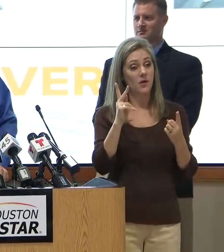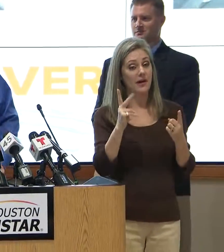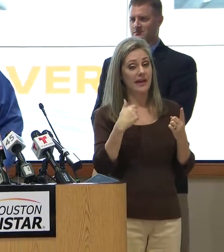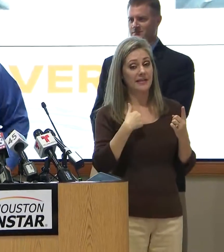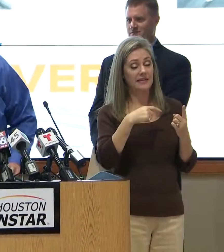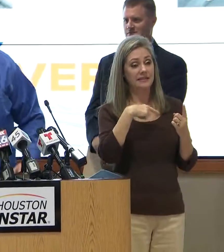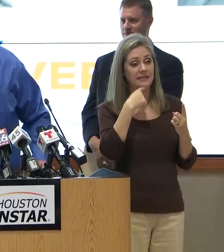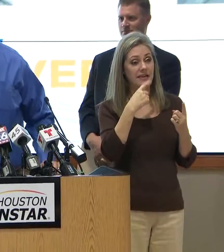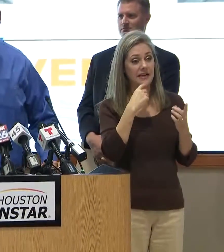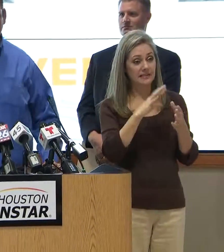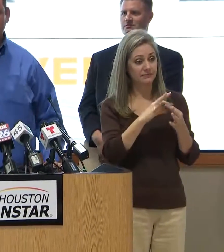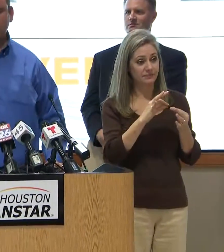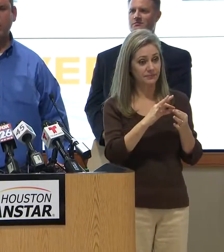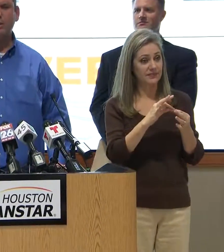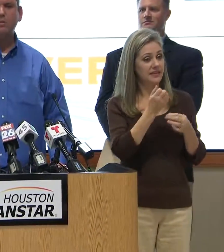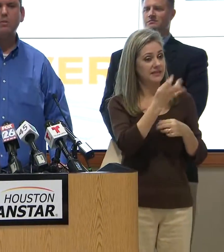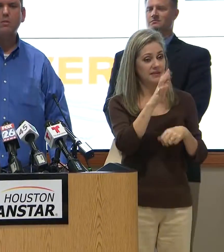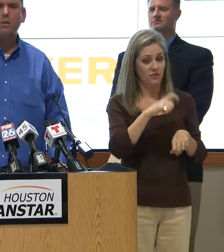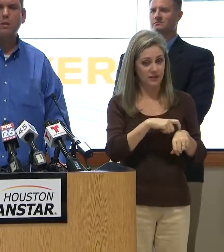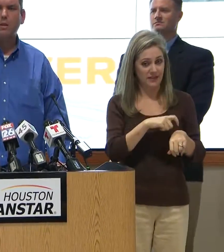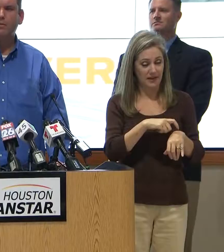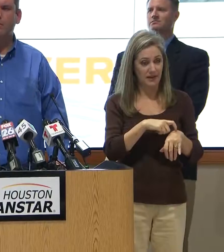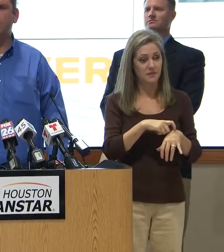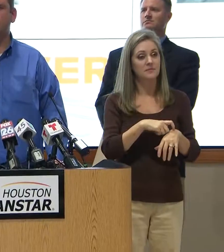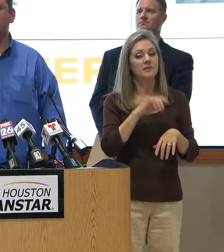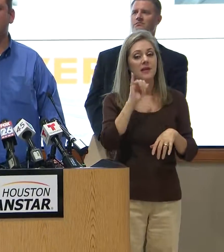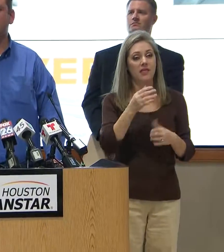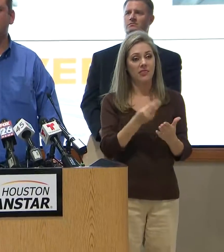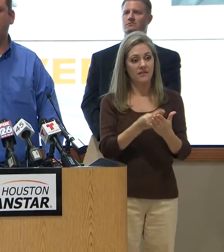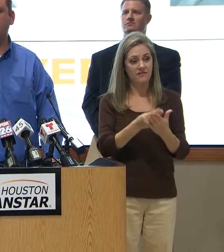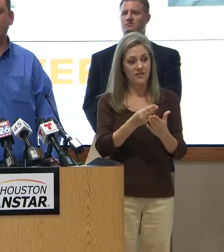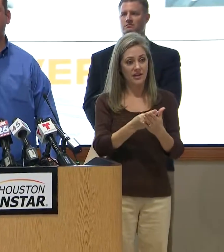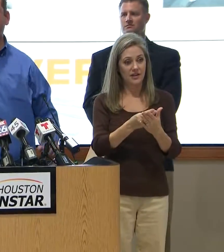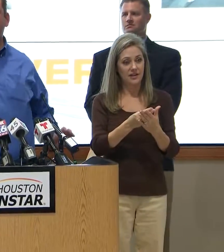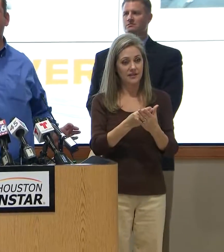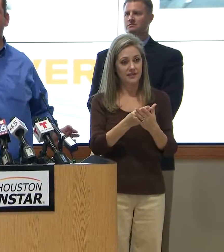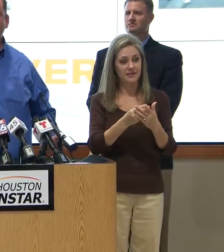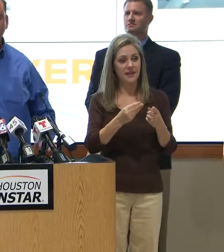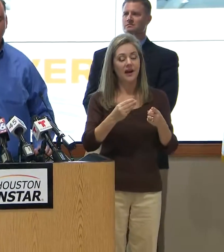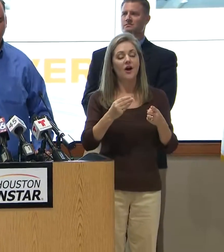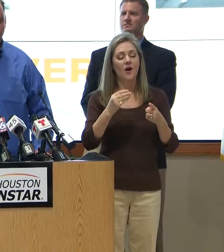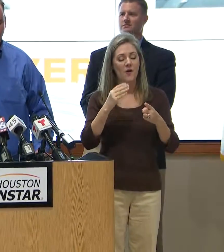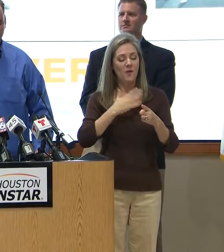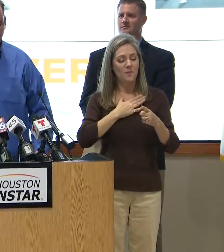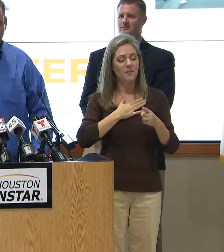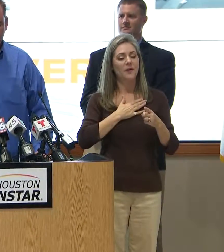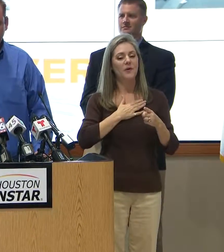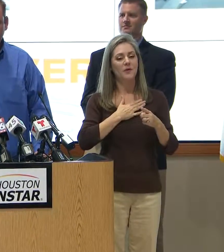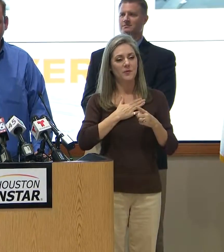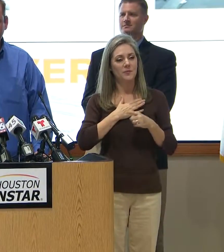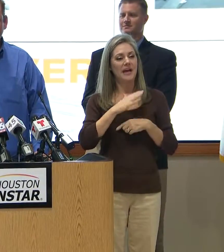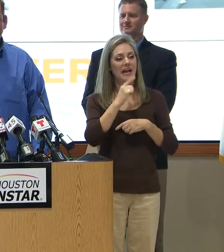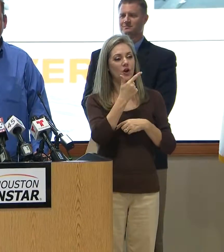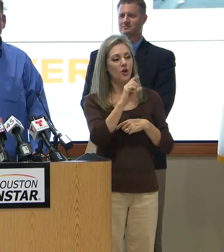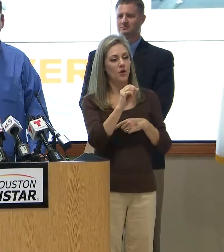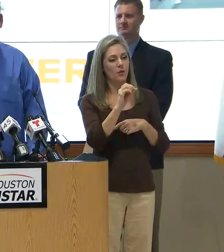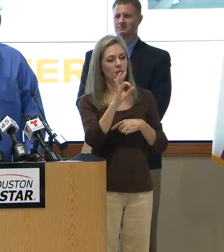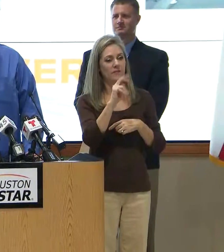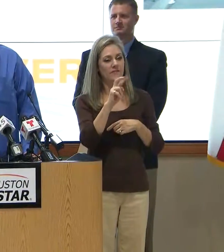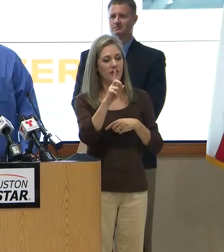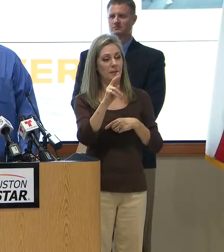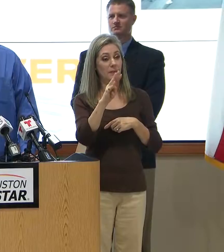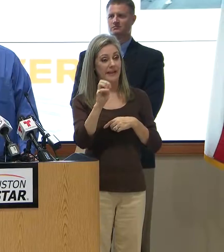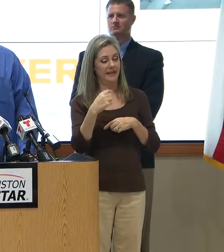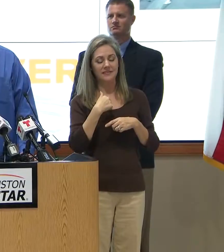As I have put out multiple times, that fund has been turned, I'm not taking the vacation. That fund has been turned into a relief fund.